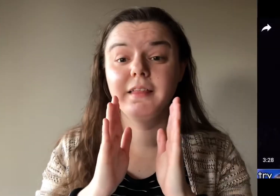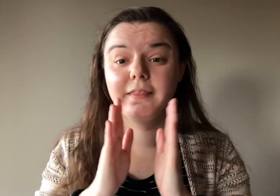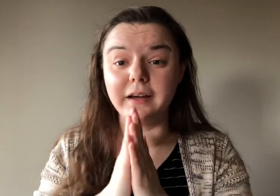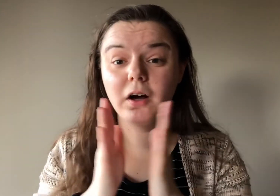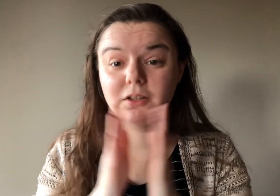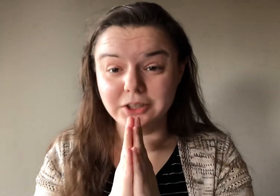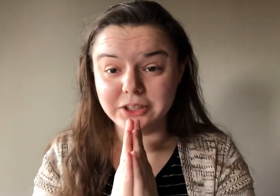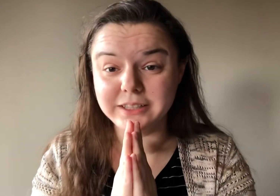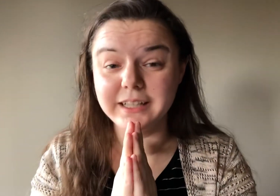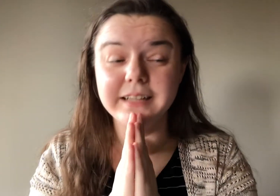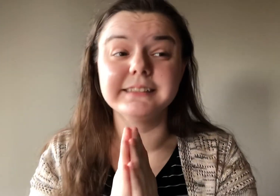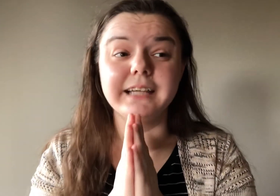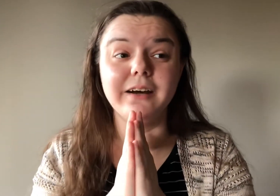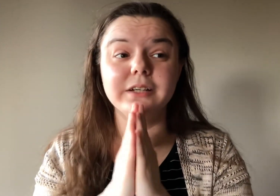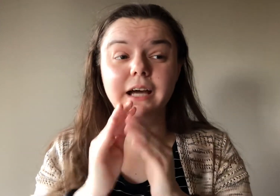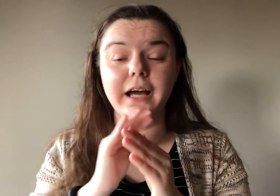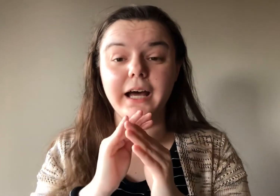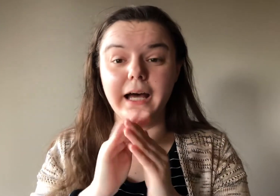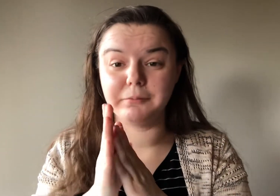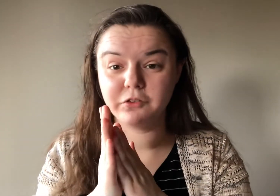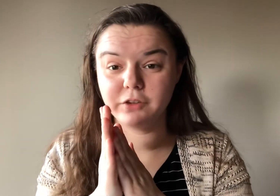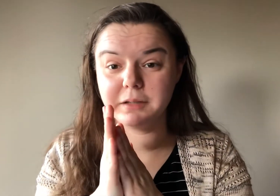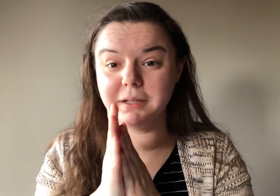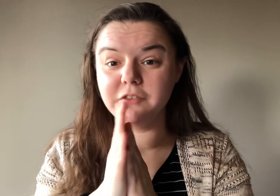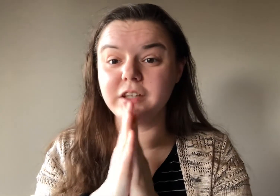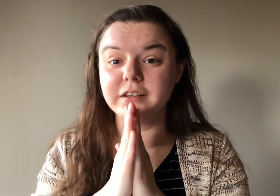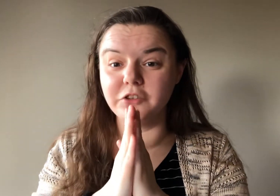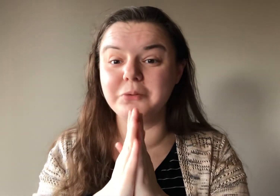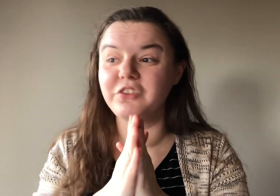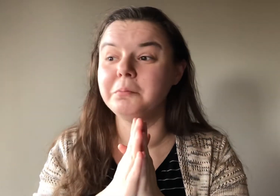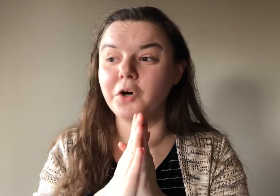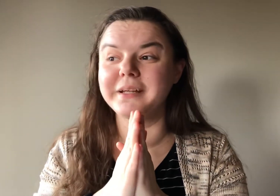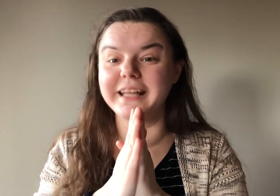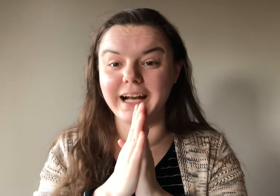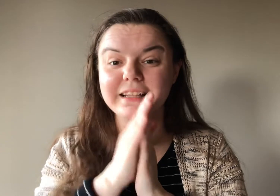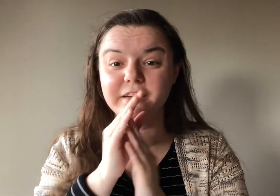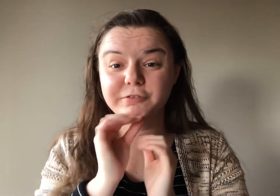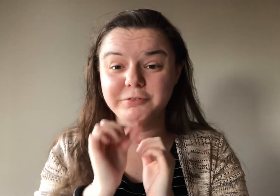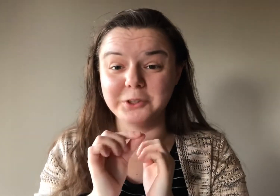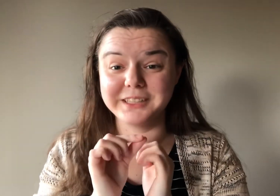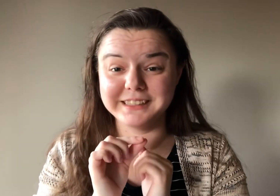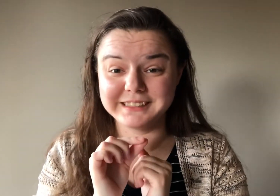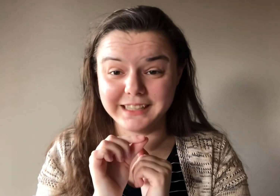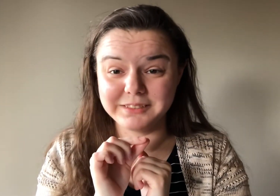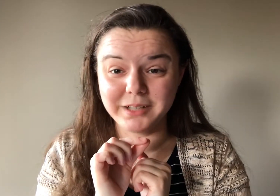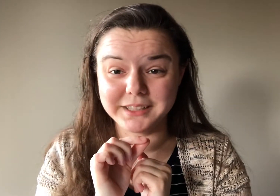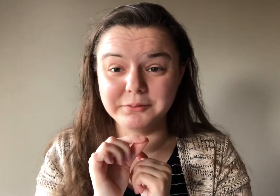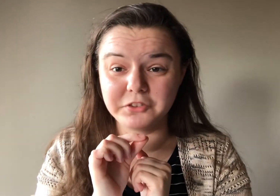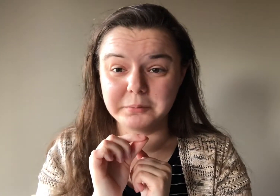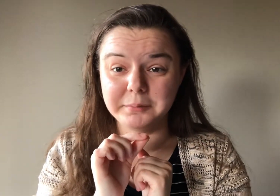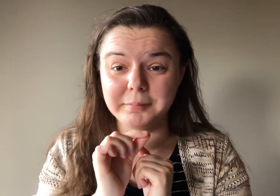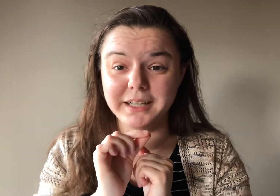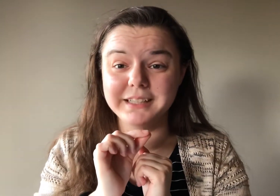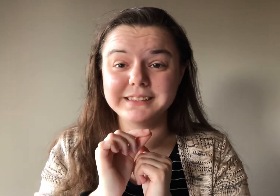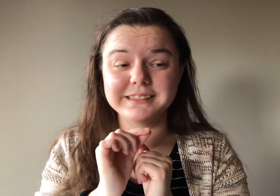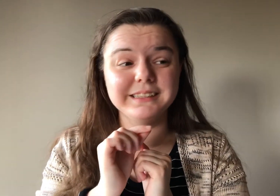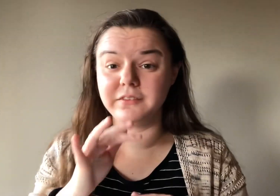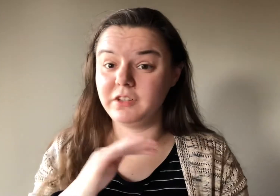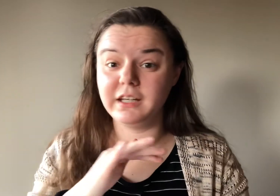They all look and sound absolutely amazing. This was the moment that I like fully decided Rocky was going to be my bias because he